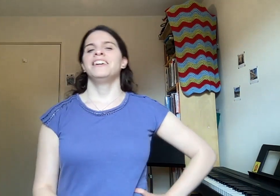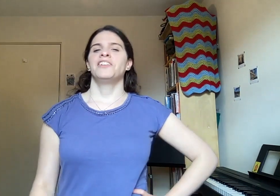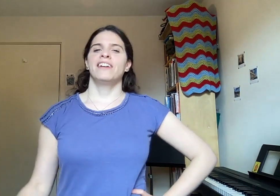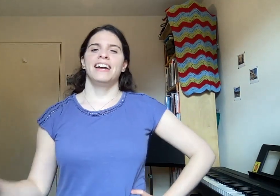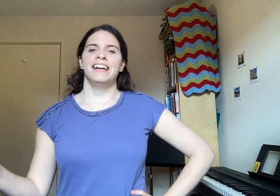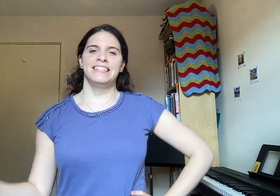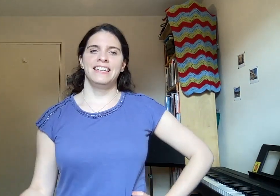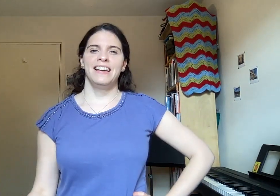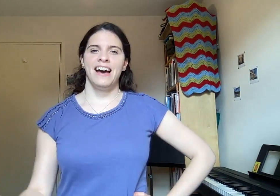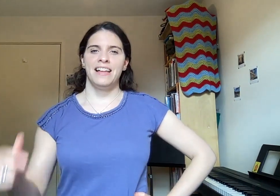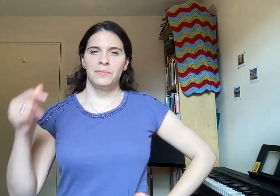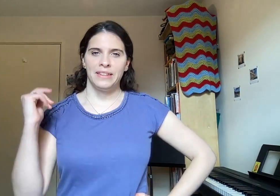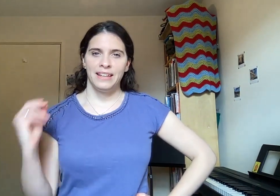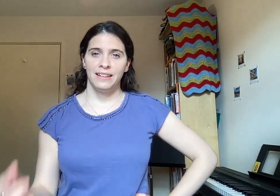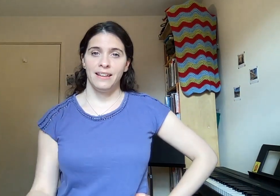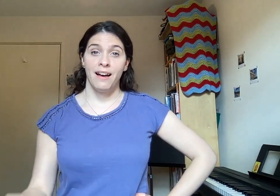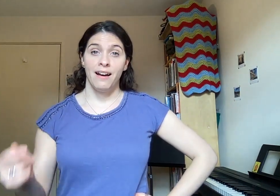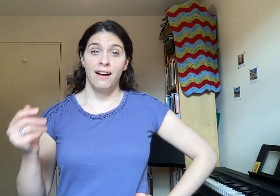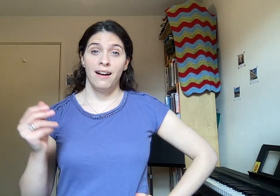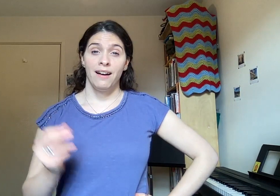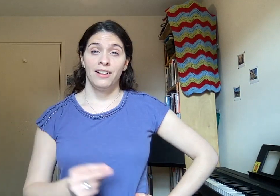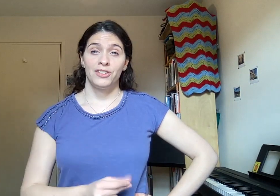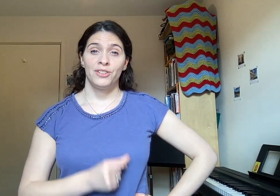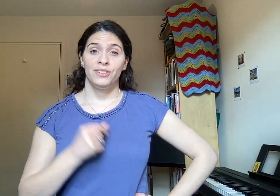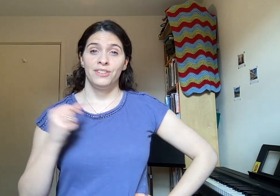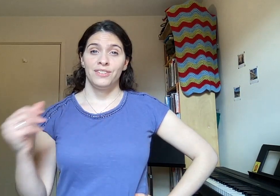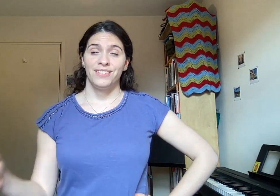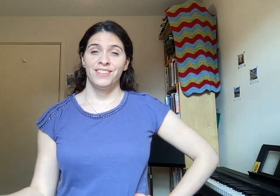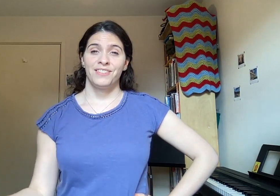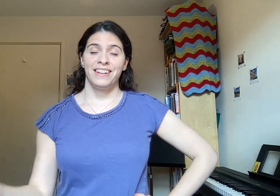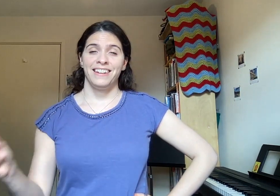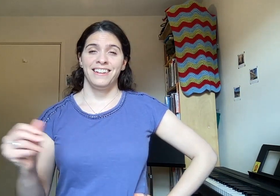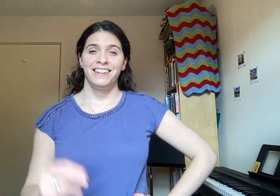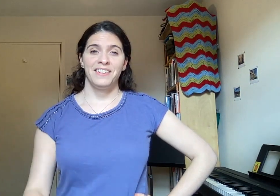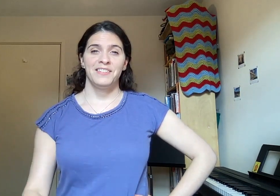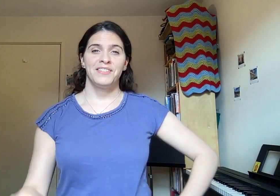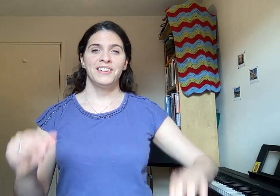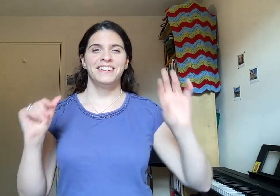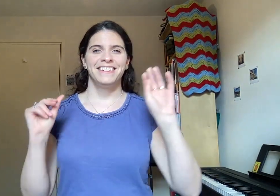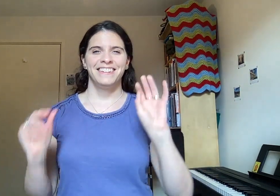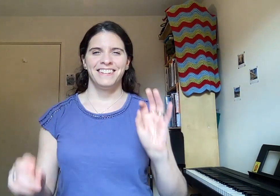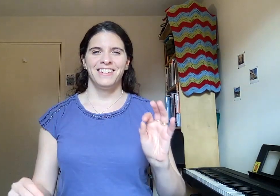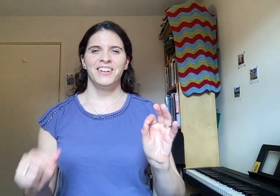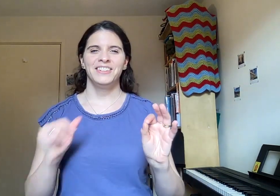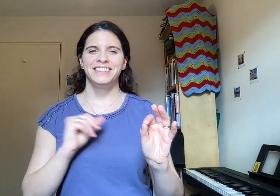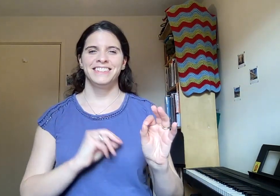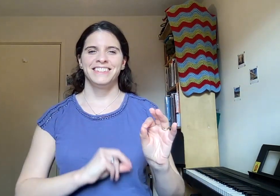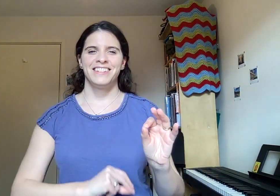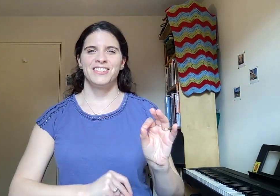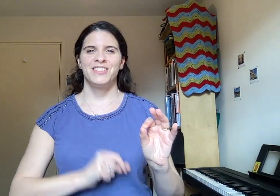Ready and breathe in. 2, 3, 4, hold. 2,